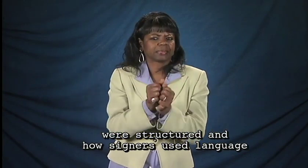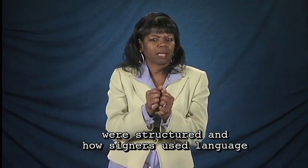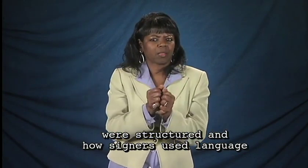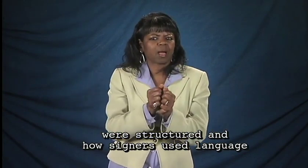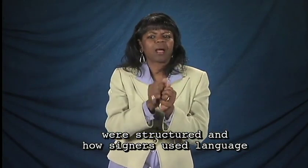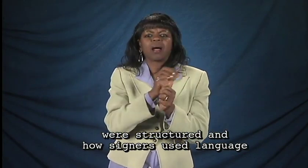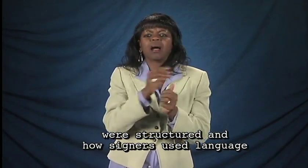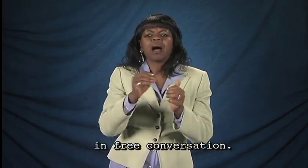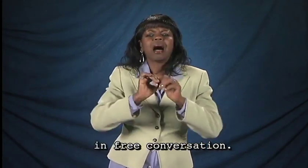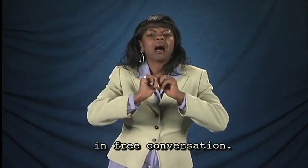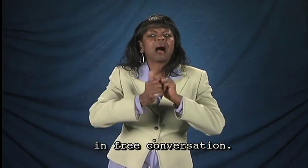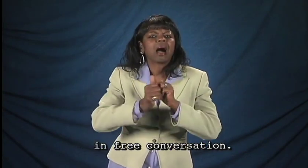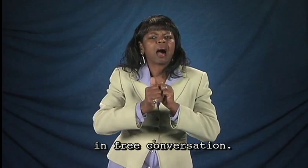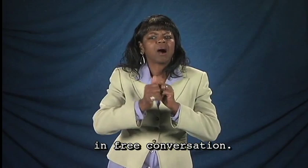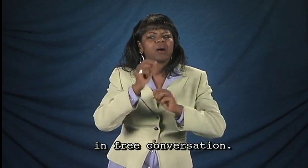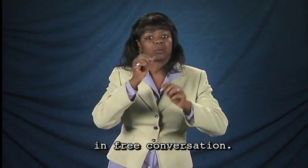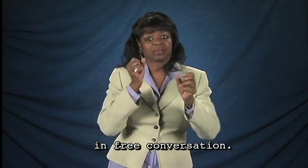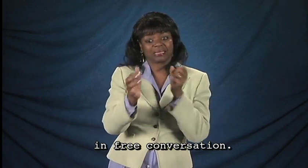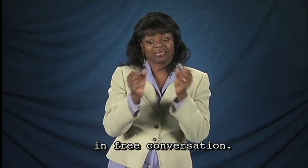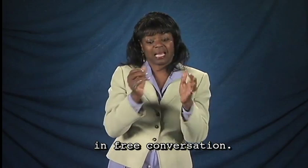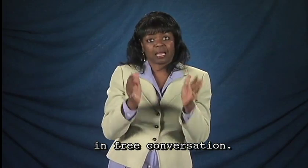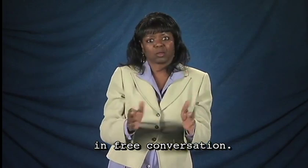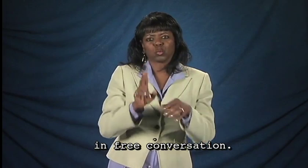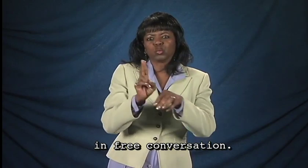signers used language in free conversation.